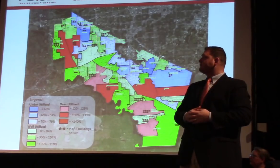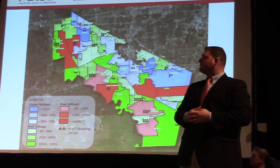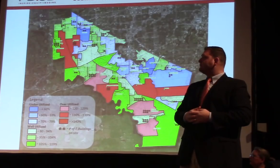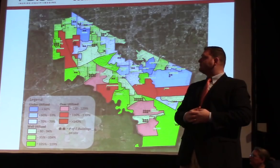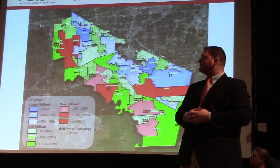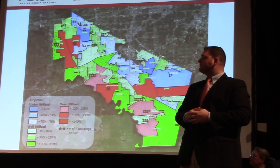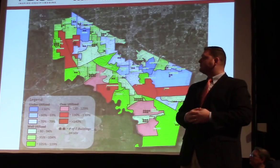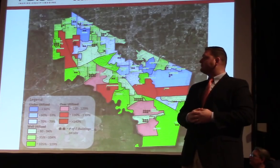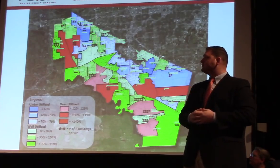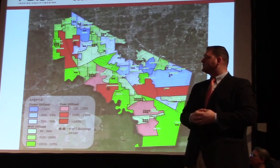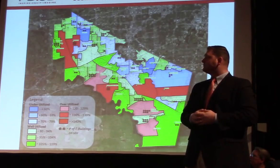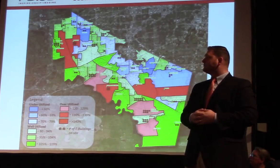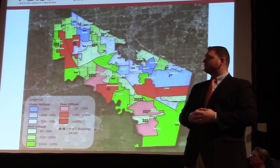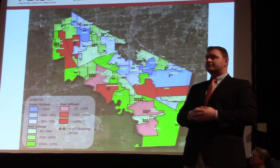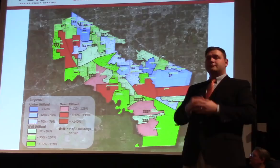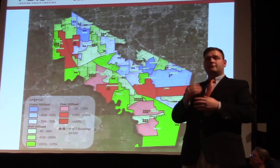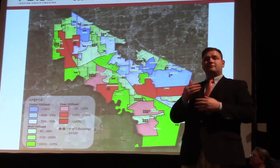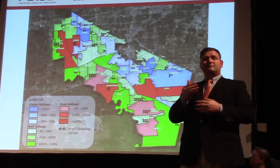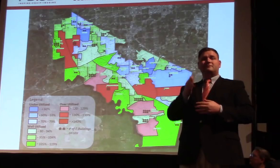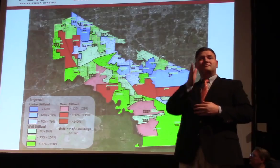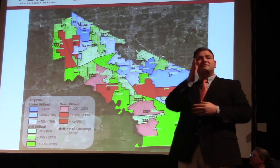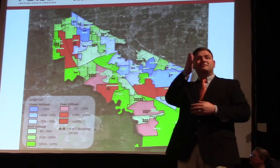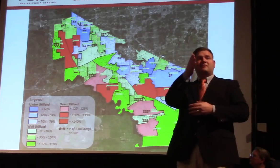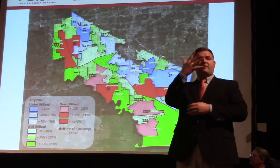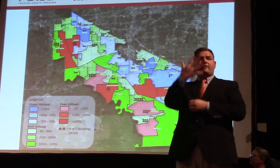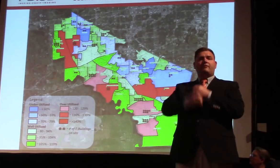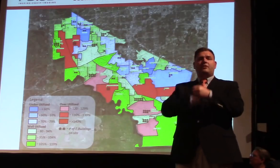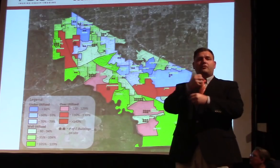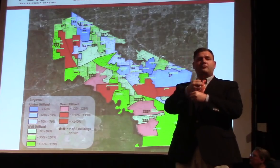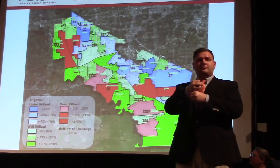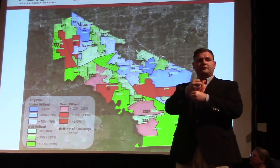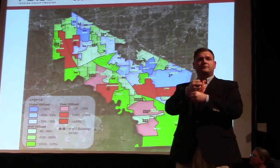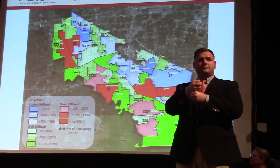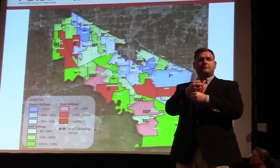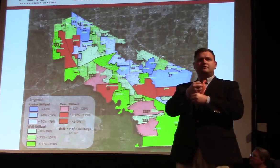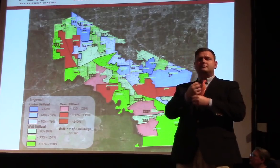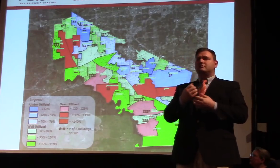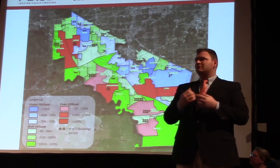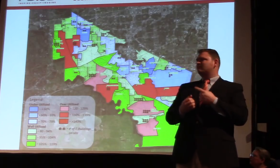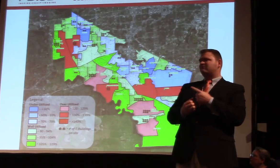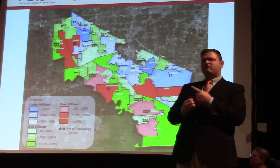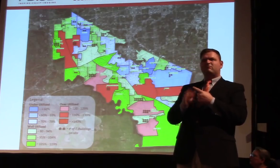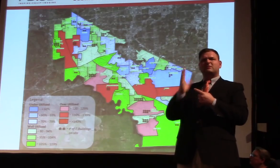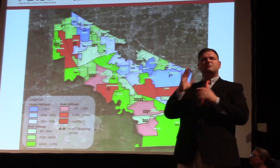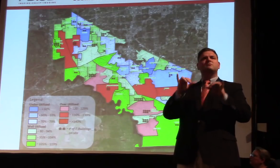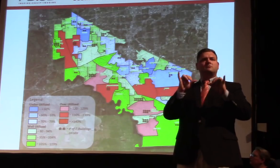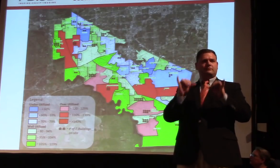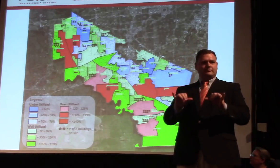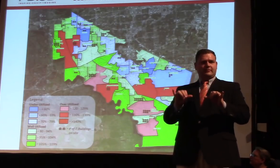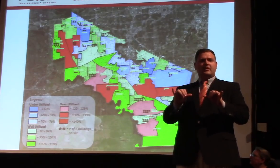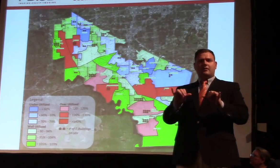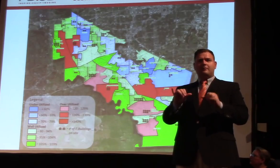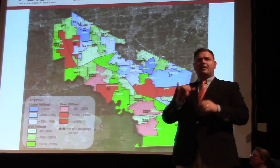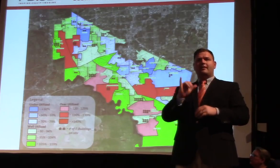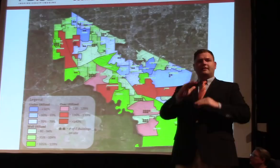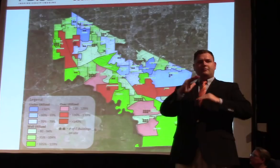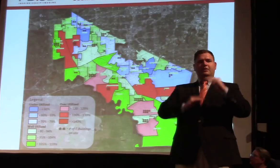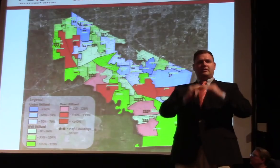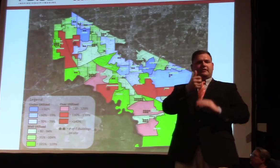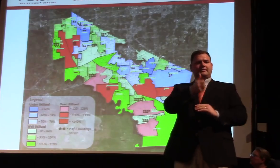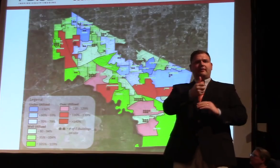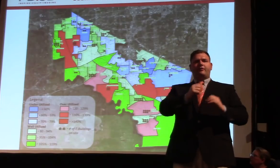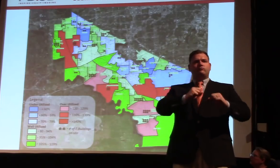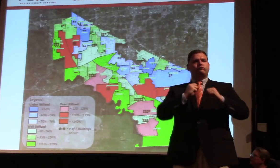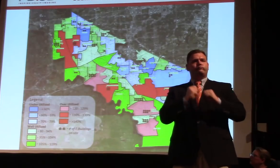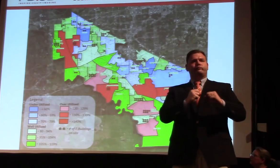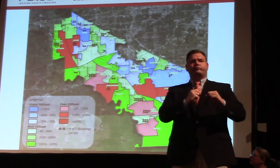Here's our five-year utilization. And so this keeps the capacity the same. And again, this is the permanent capacity of the buildings. And then you